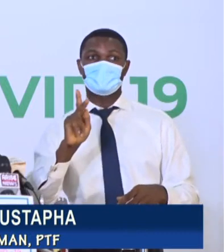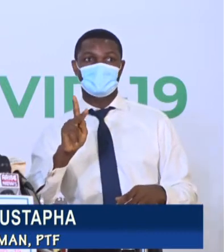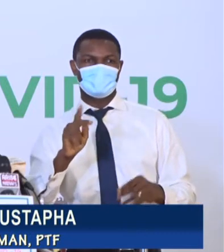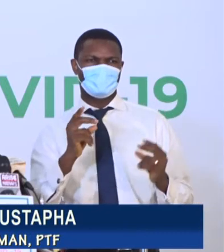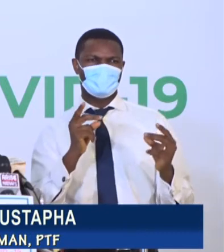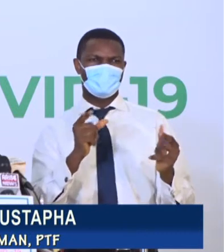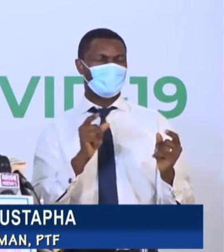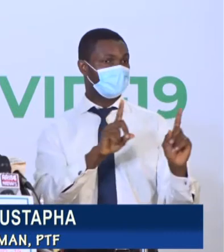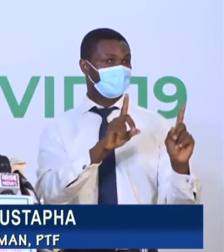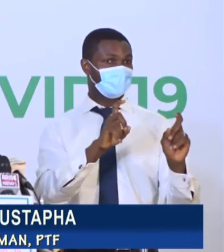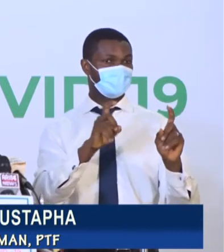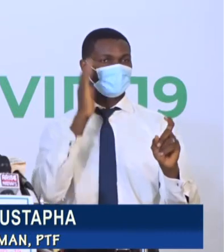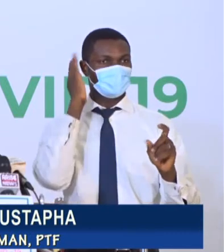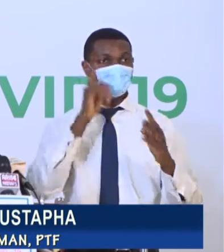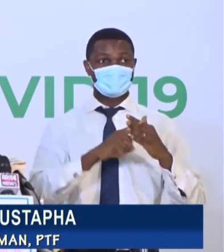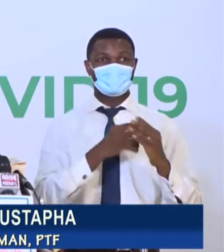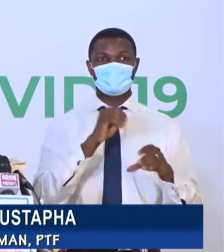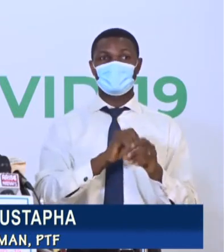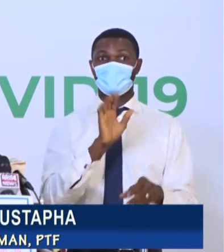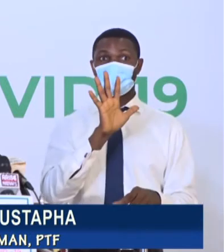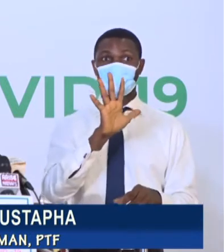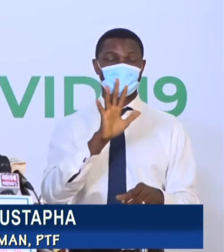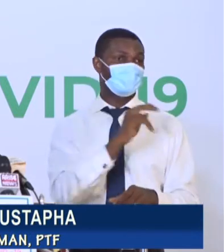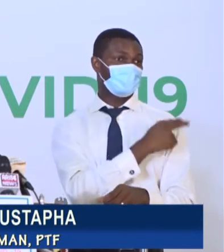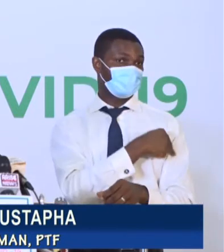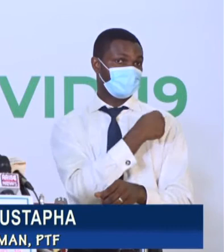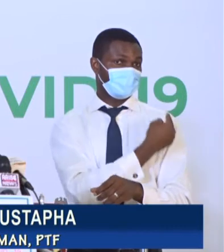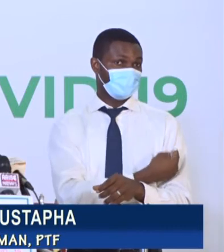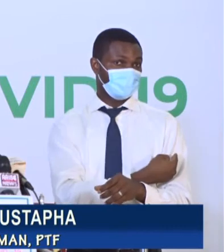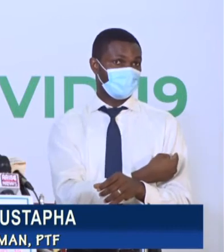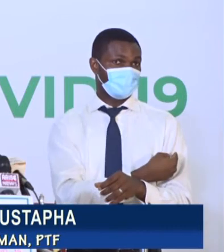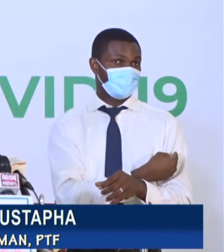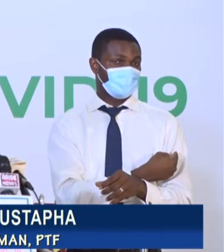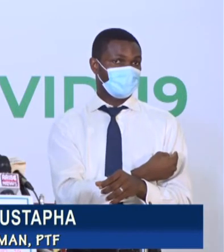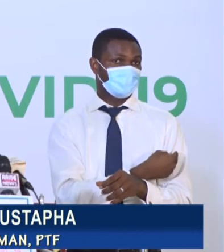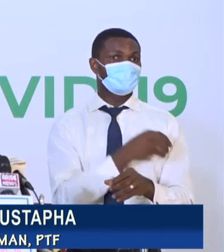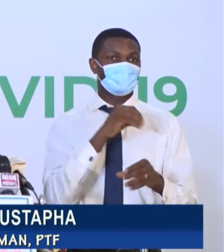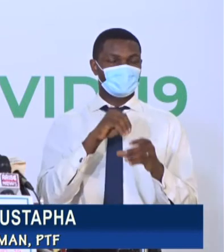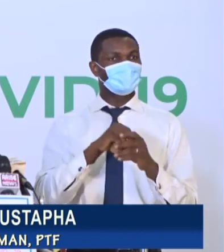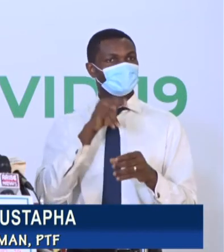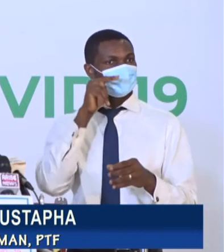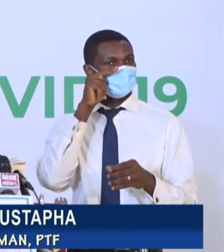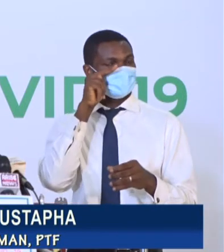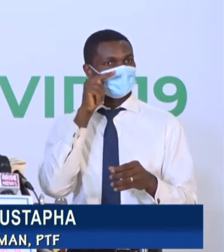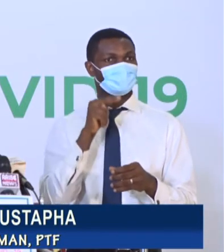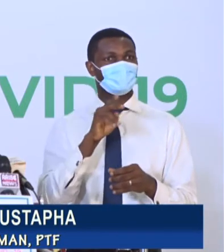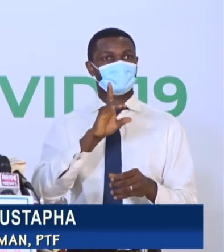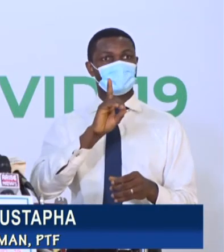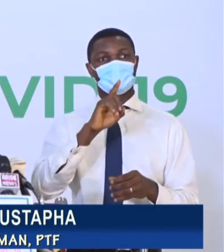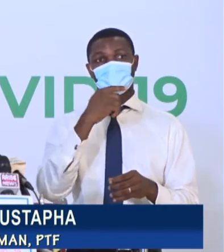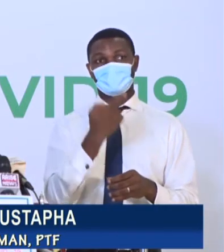five tertiary health institutions in Abuja. The DG, Nigeria's Center for